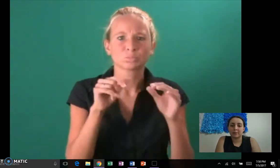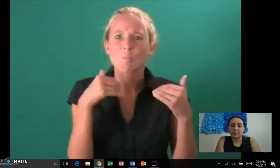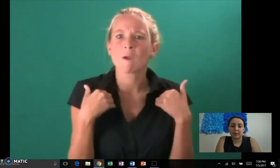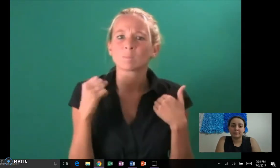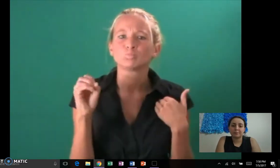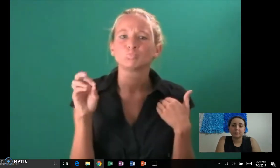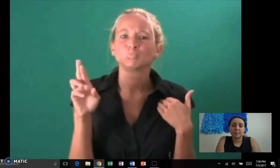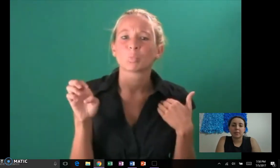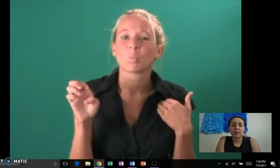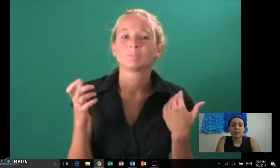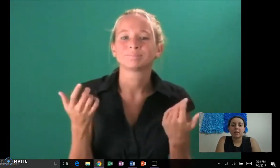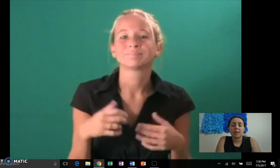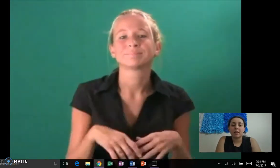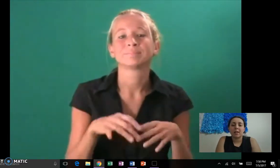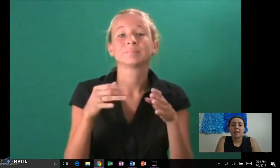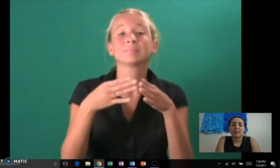can come up in the skin.